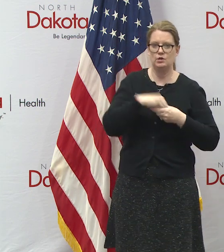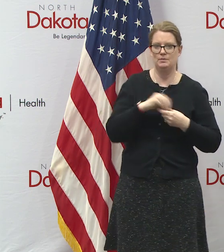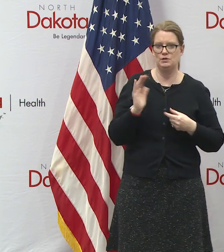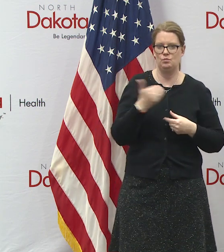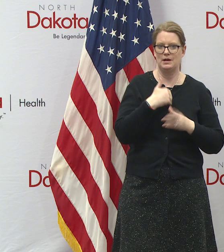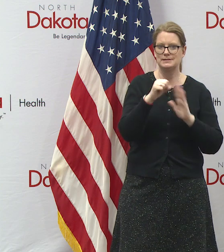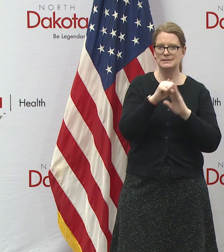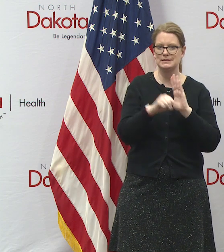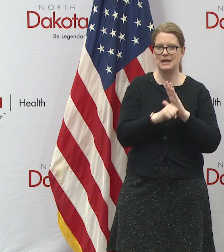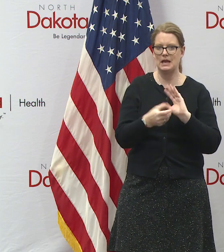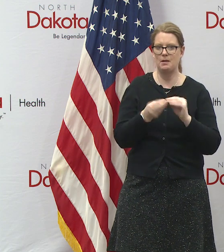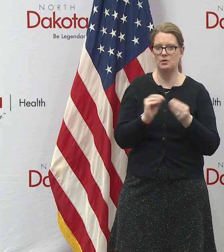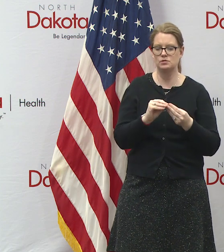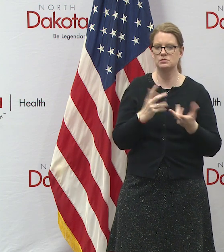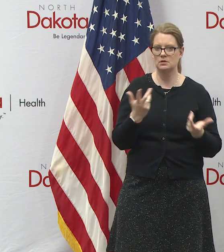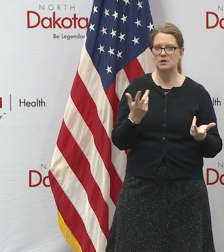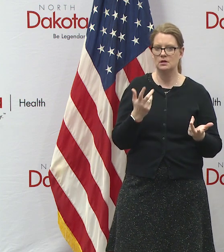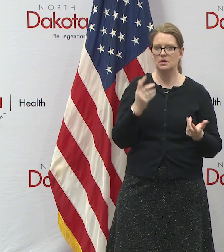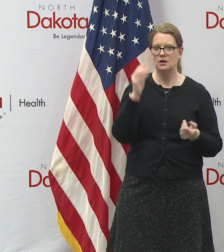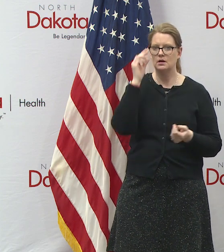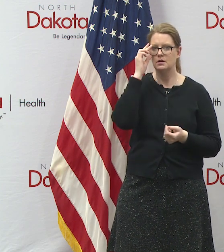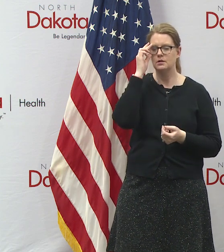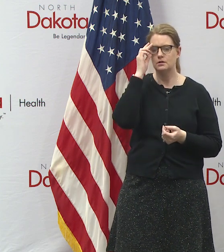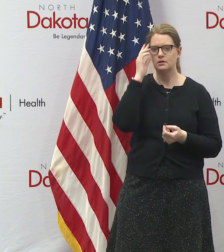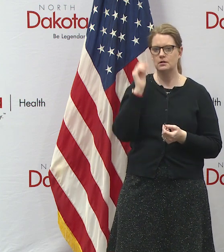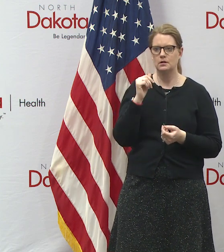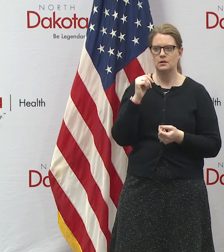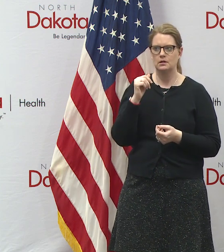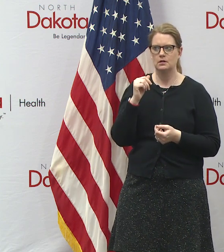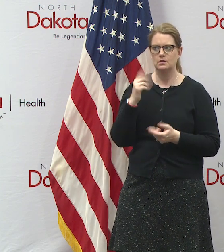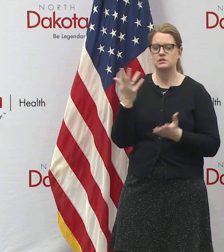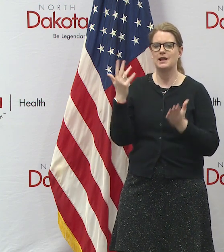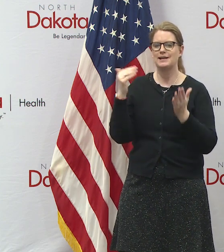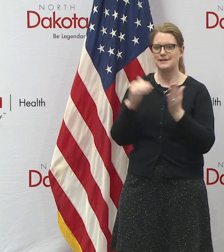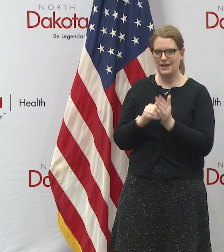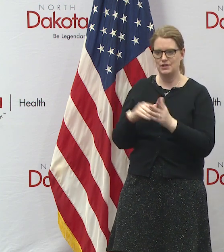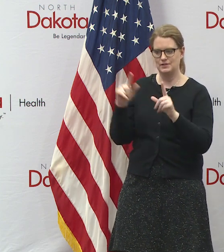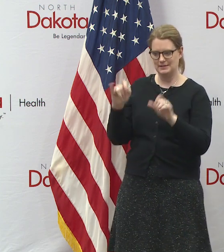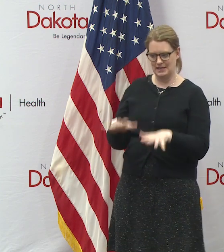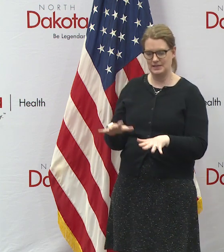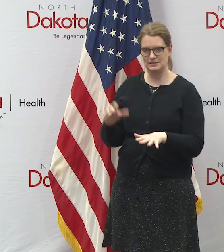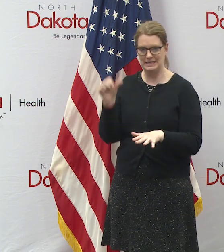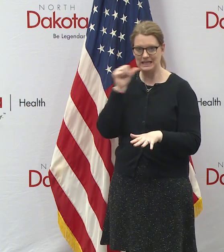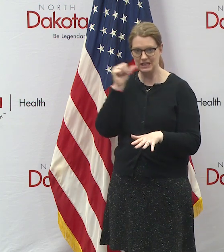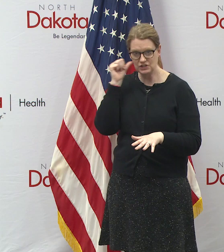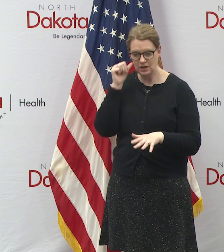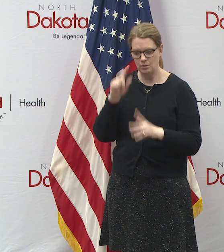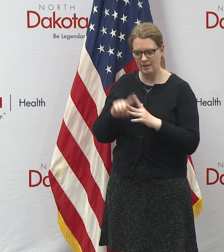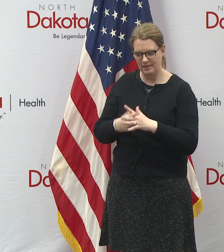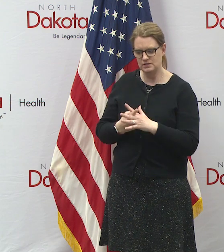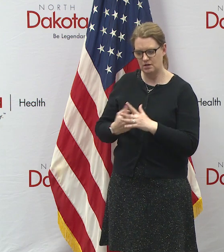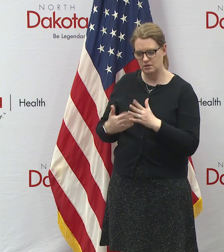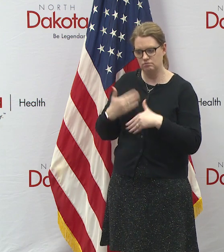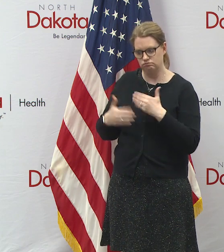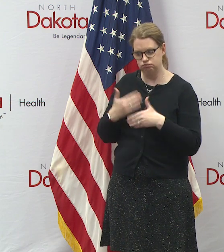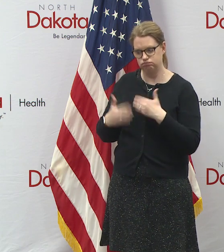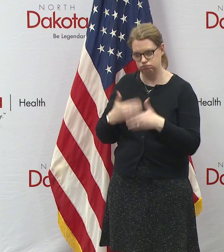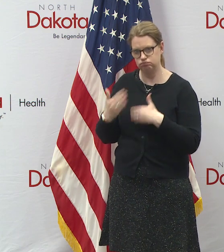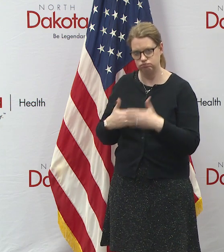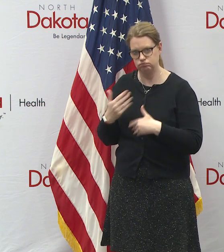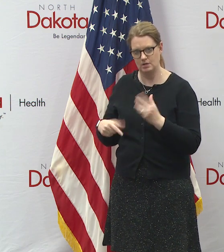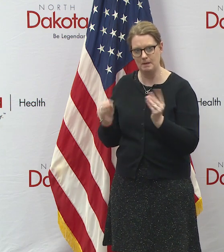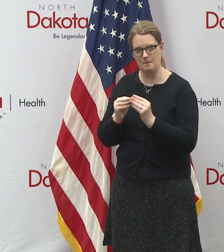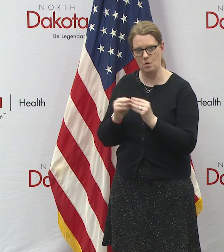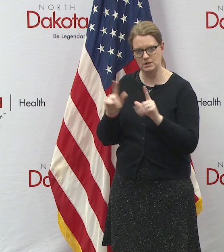there's a uh another set of tests that were taken yesterday when they started to ramp up their testing uh